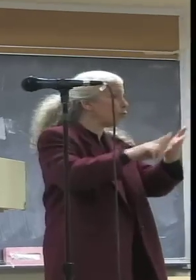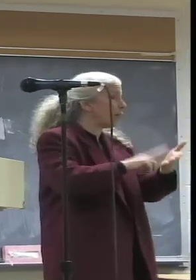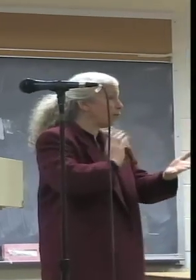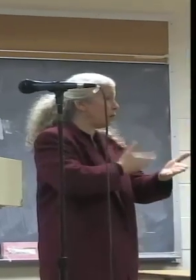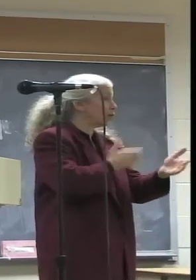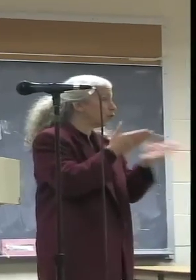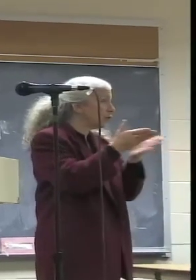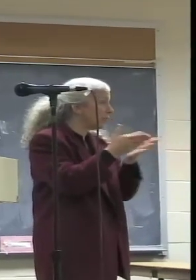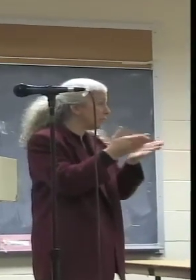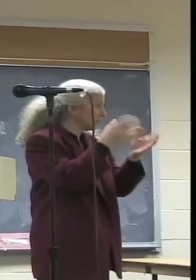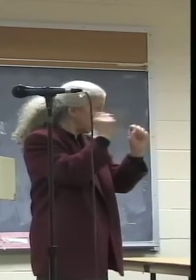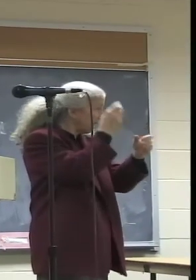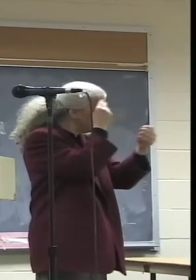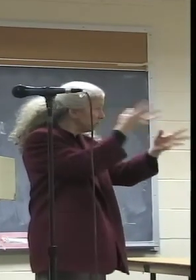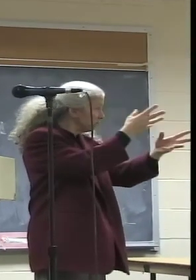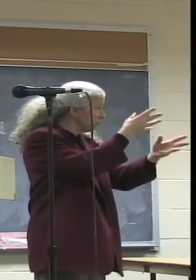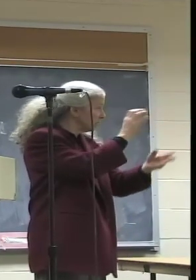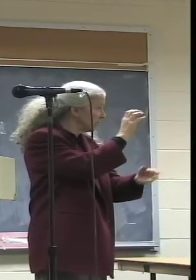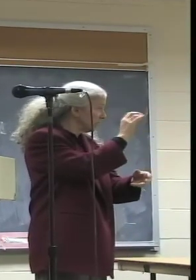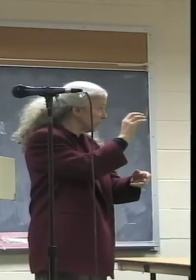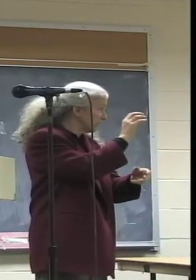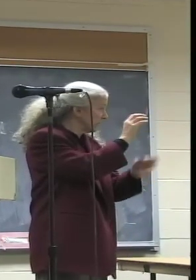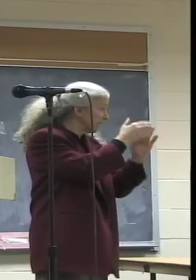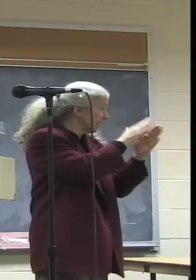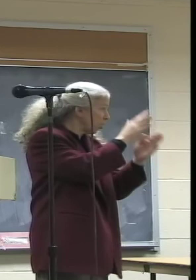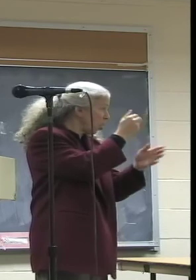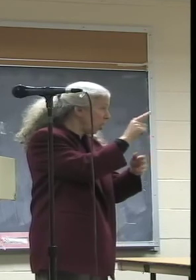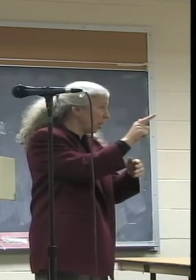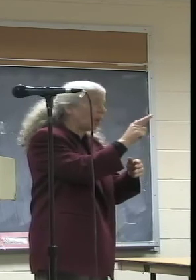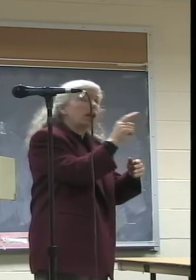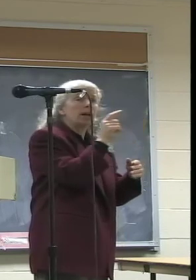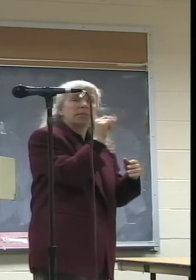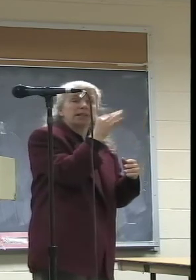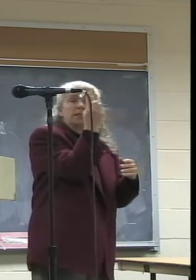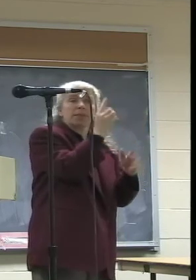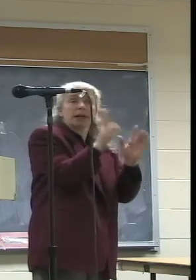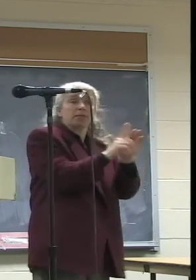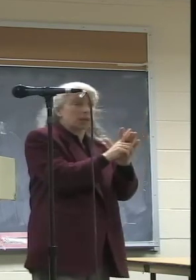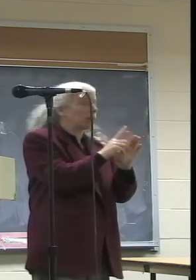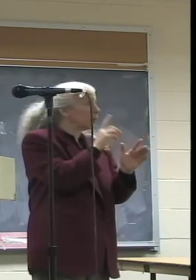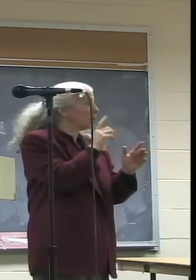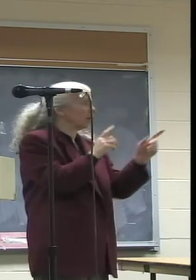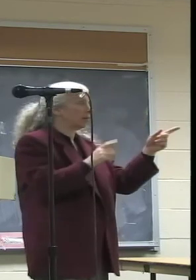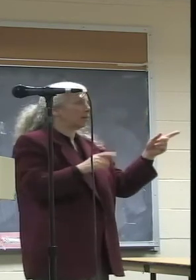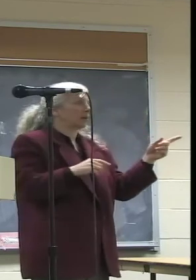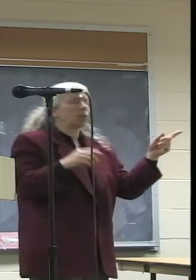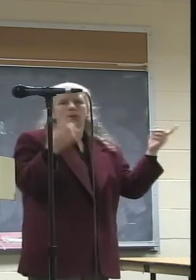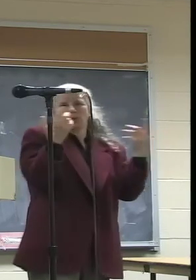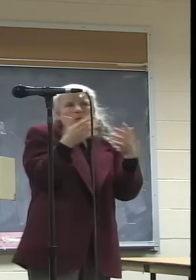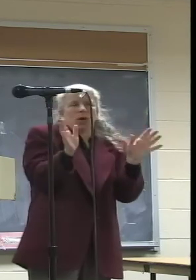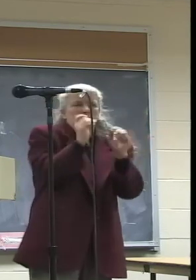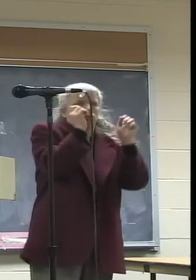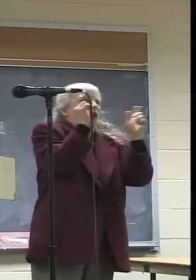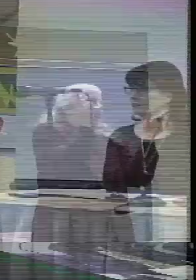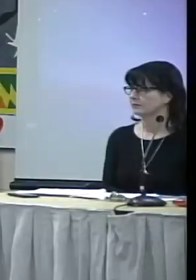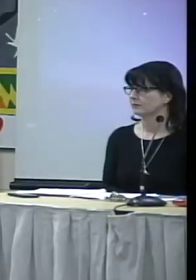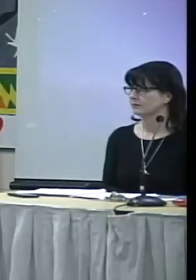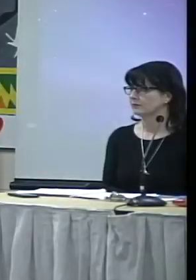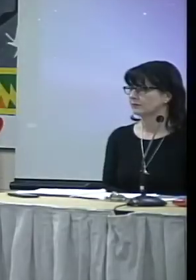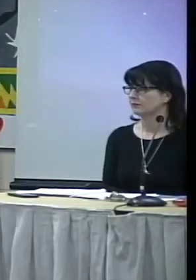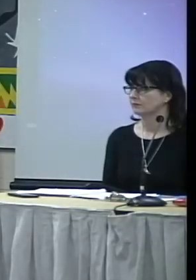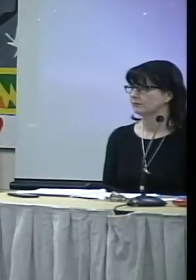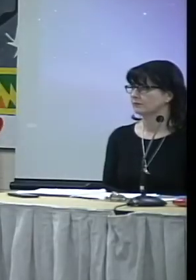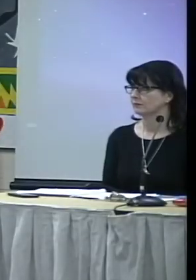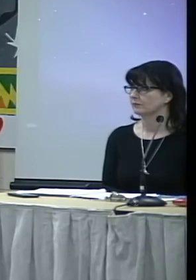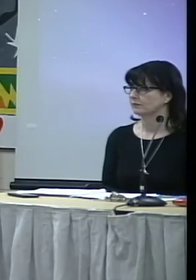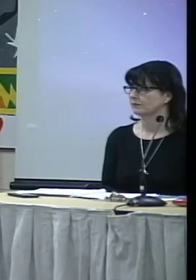address that way. And if anything does come up, we'll be sure to. We don't want to be surprised at some point, oh, there was